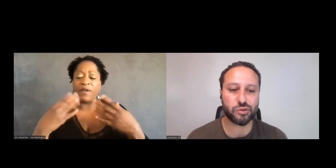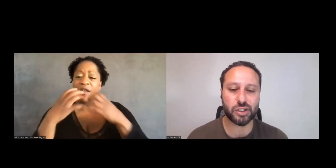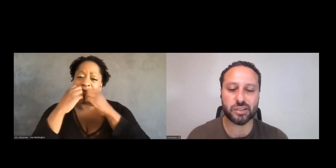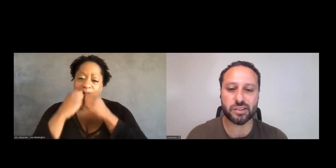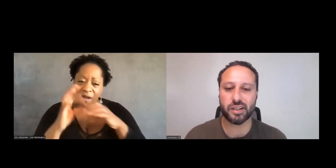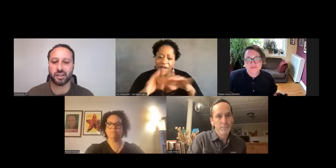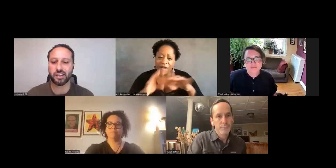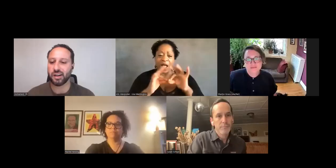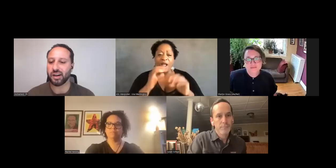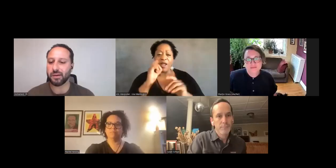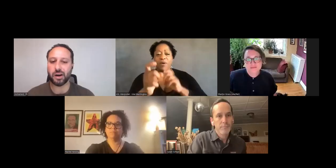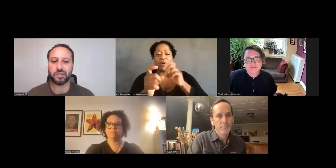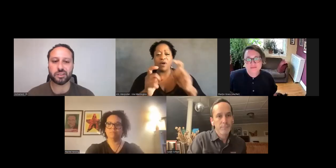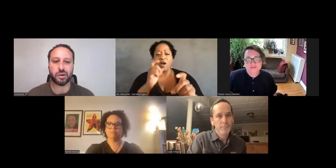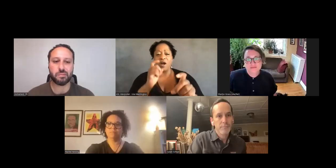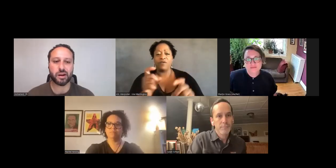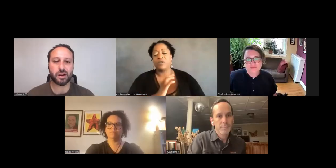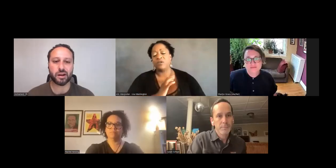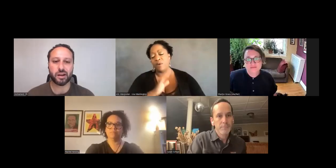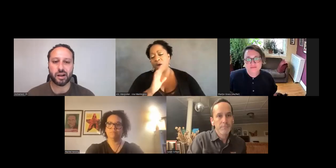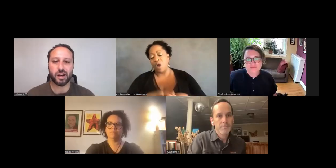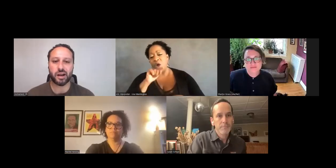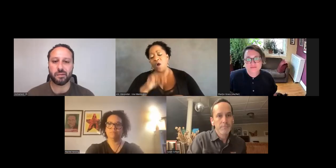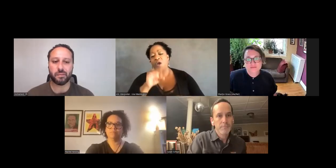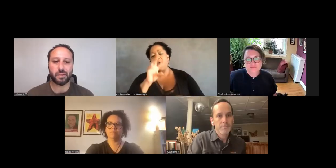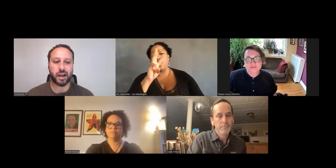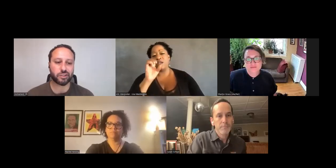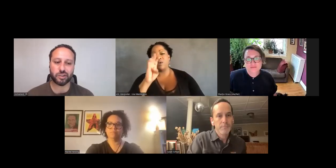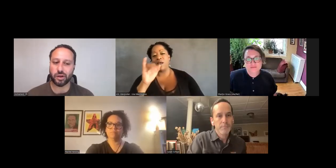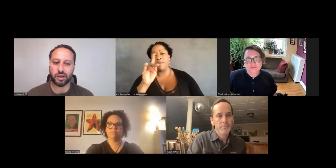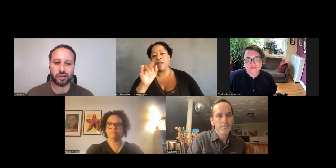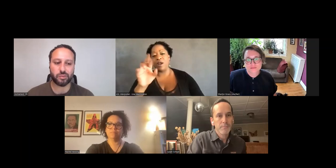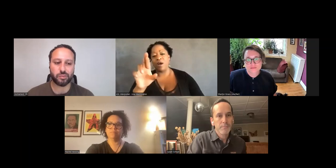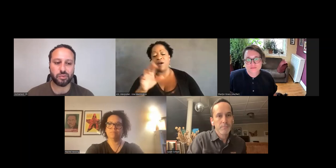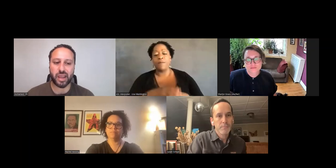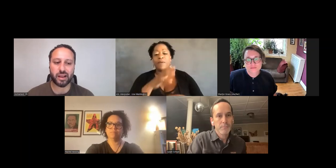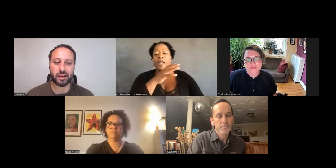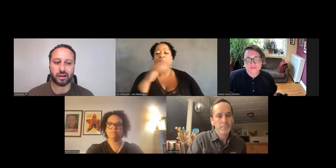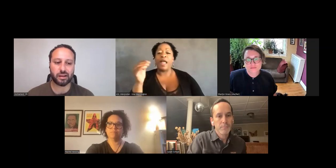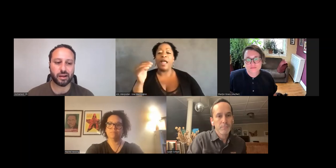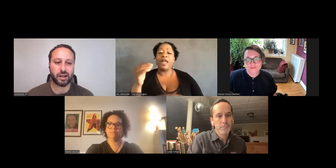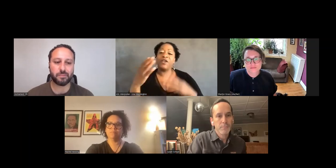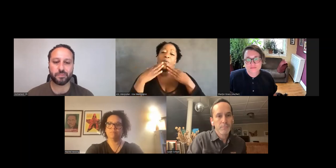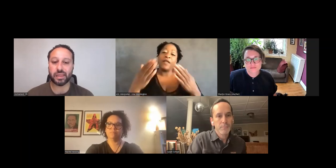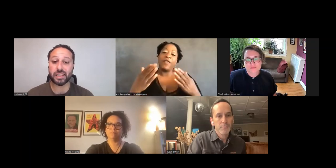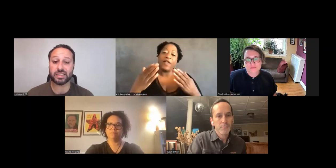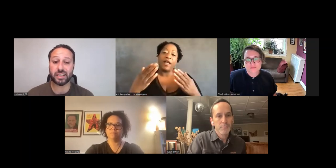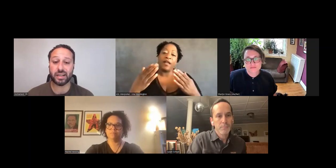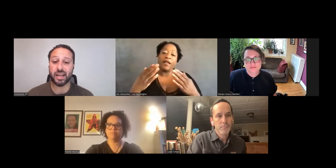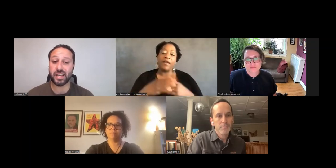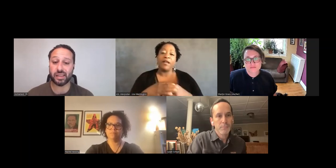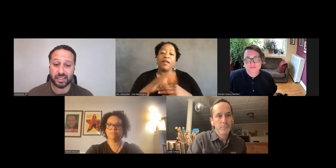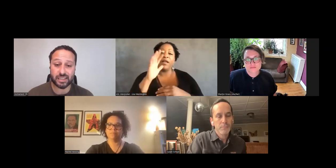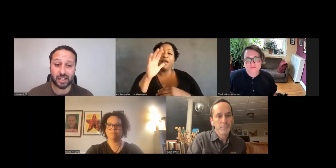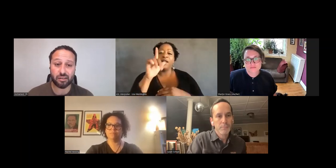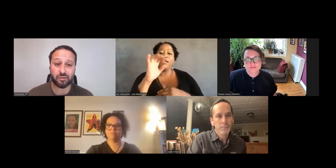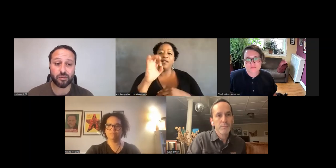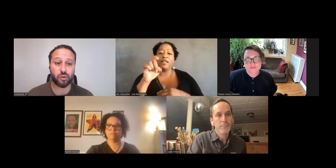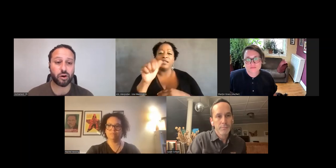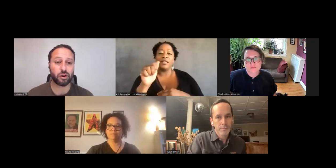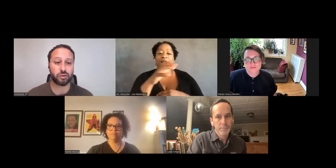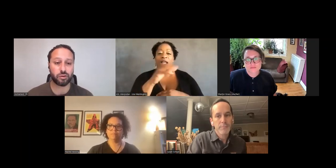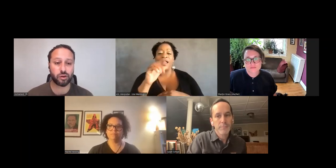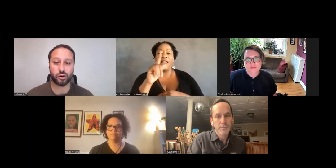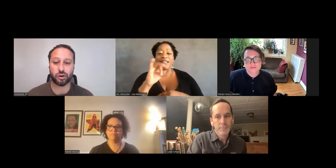contributions, um, on this webinar. Um, I also want to thank, um, Lixa and Lisa